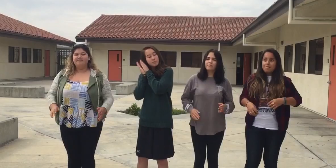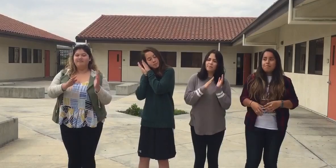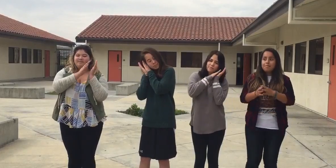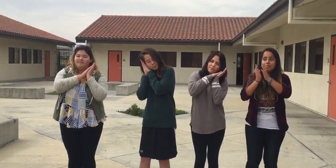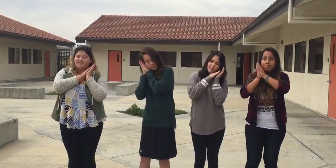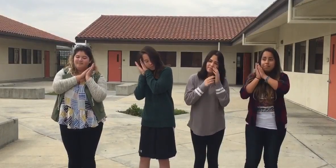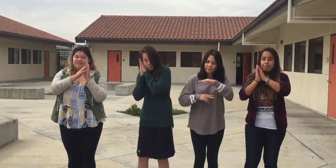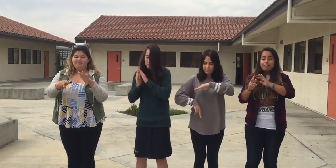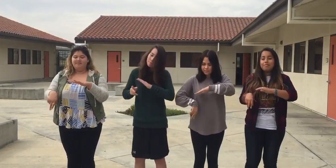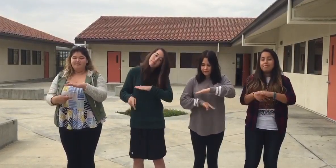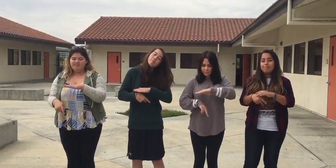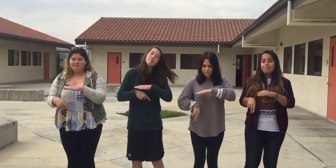how to dance